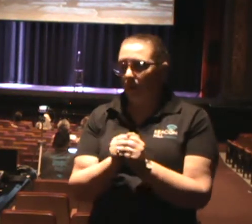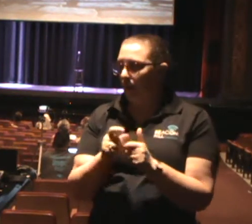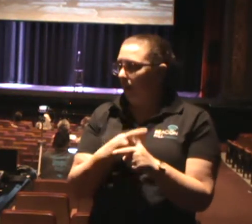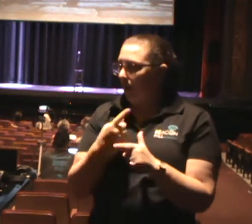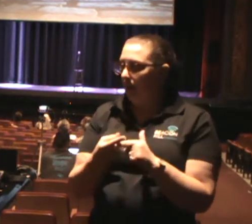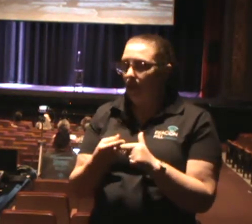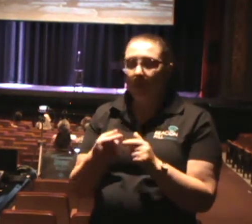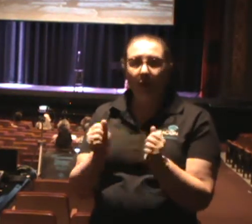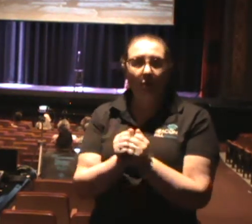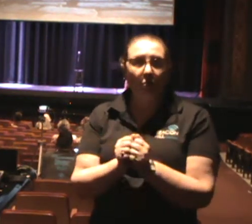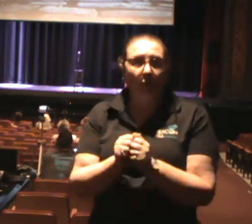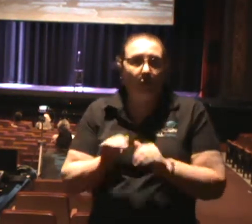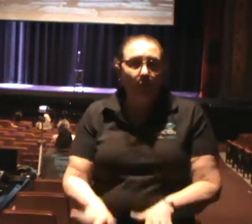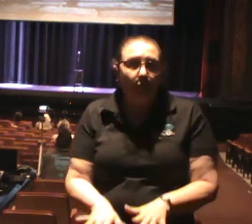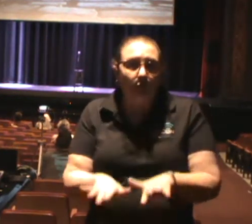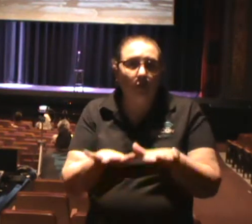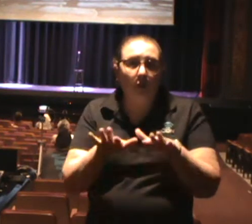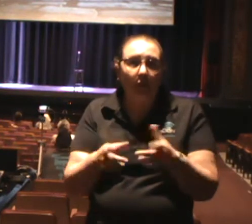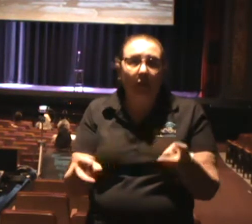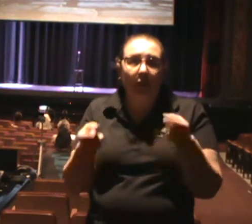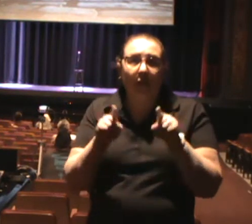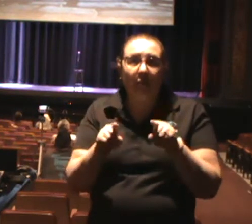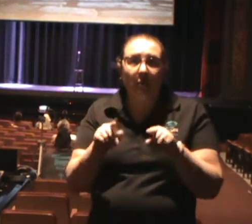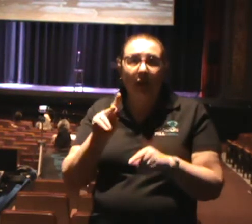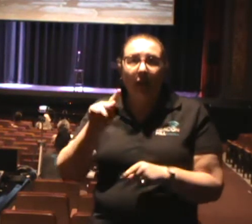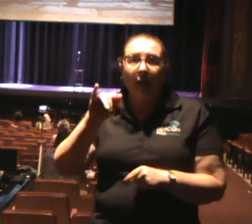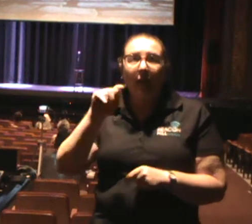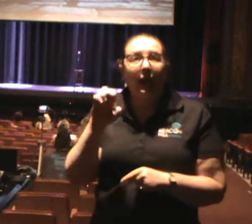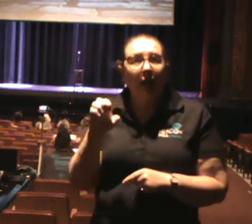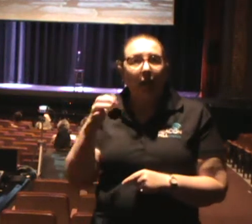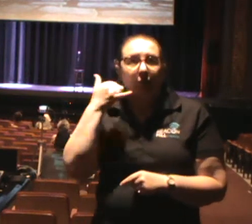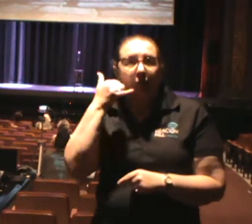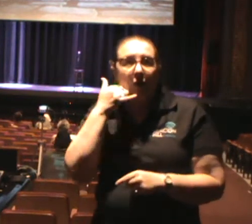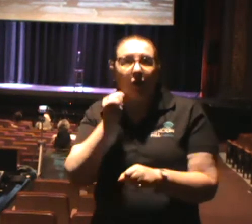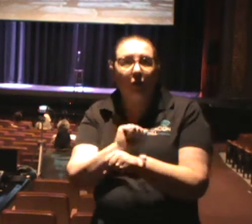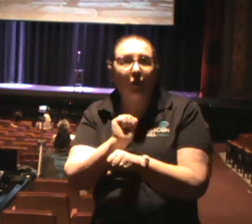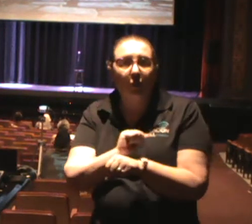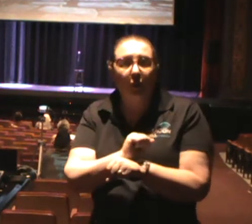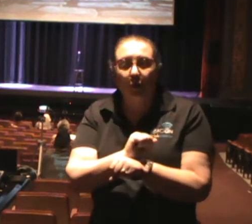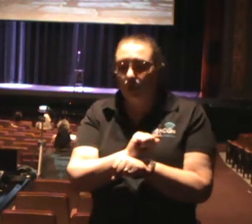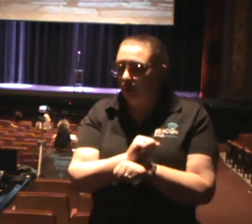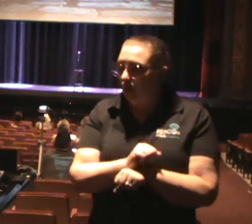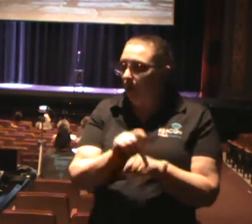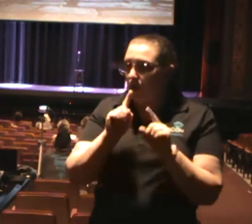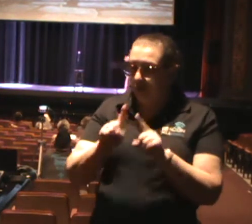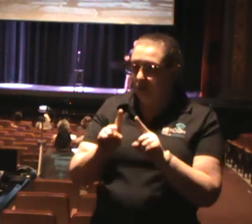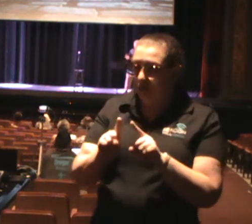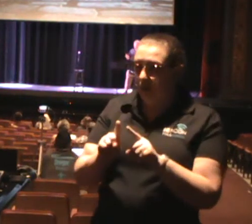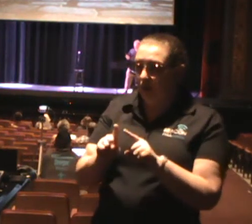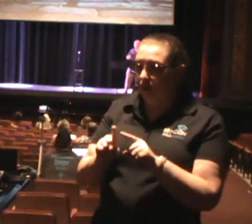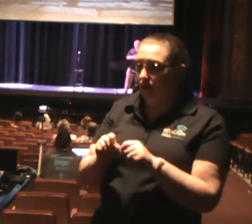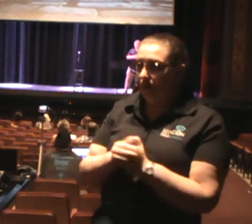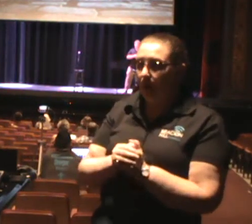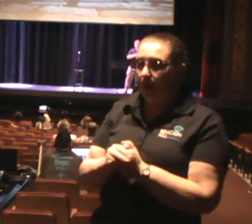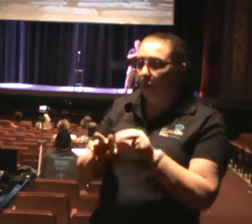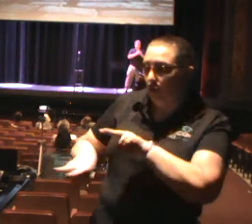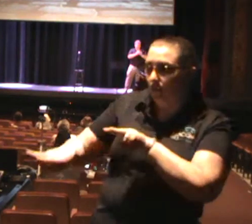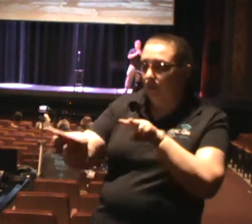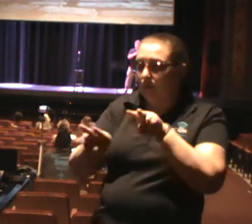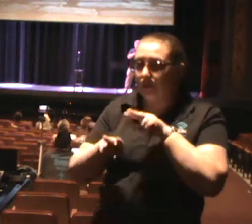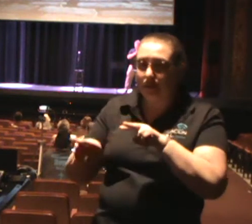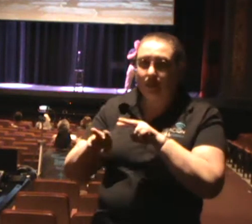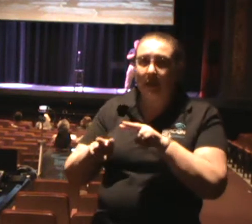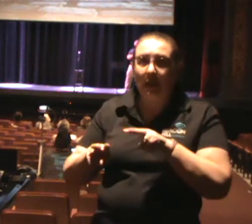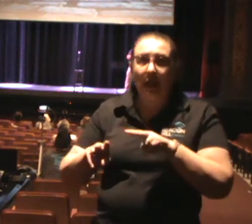the flooding that's been happening, Katie got called into work today to man an evacuation shelter for those who have been